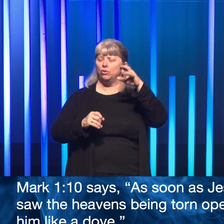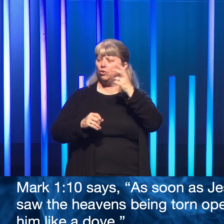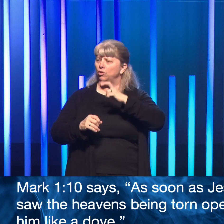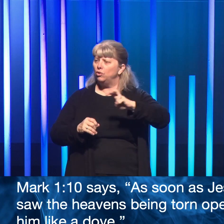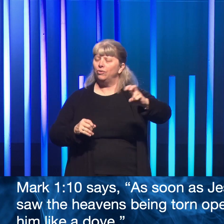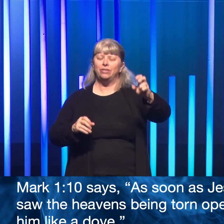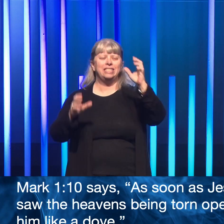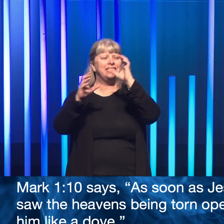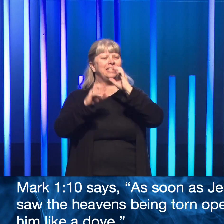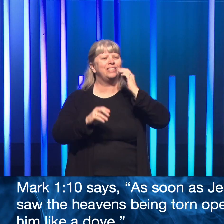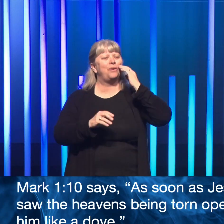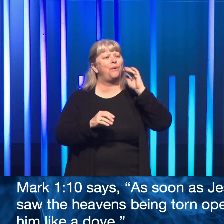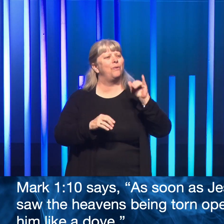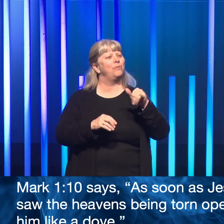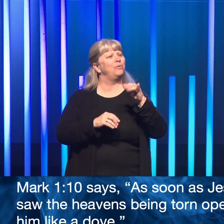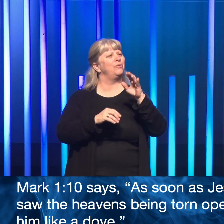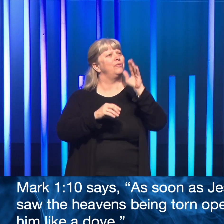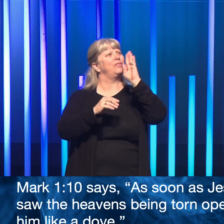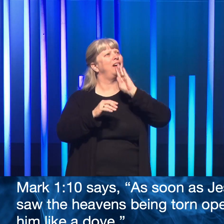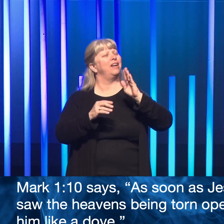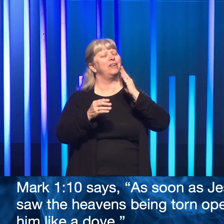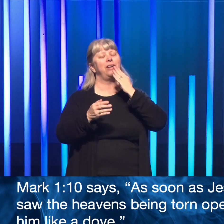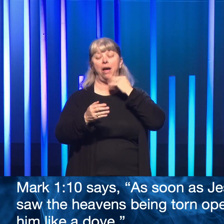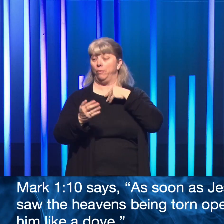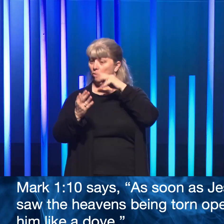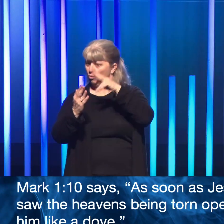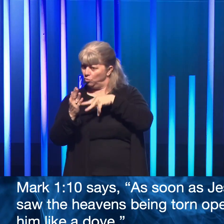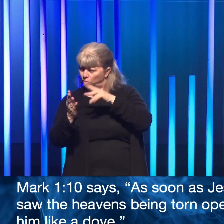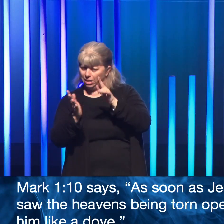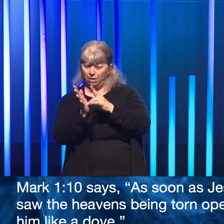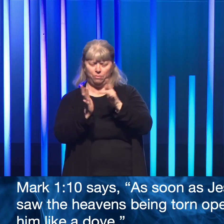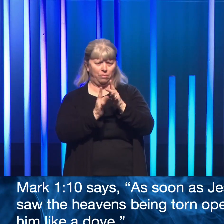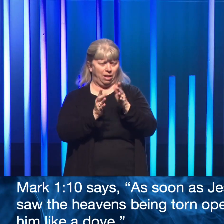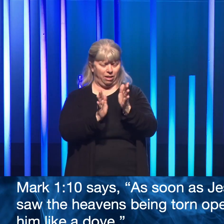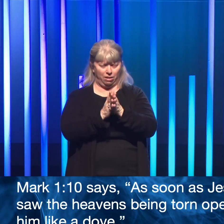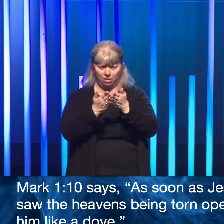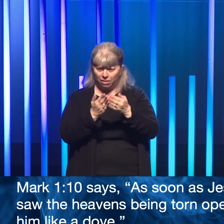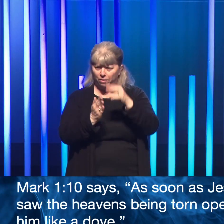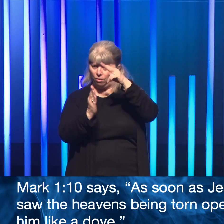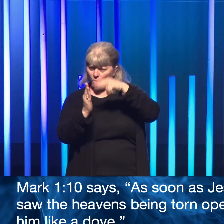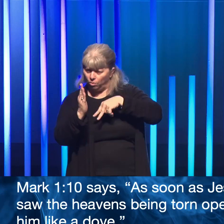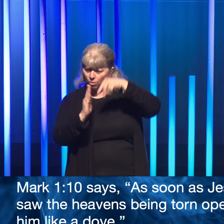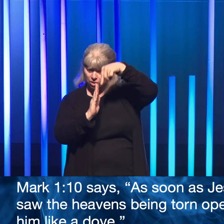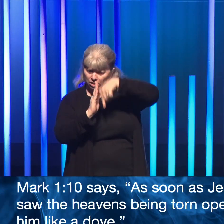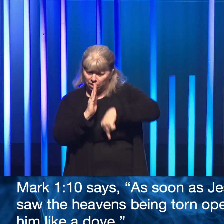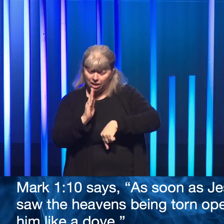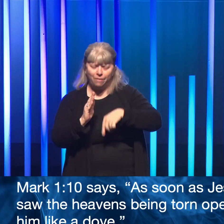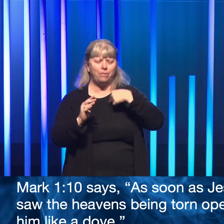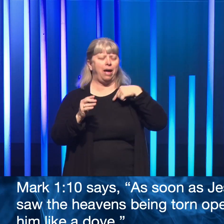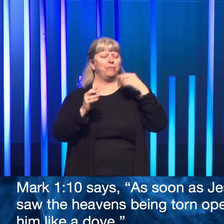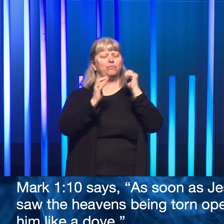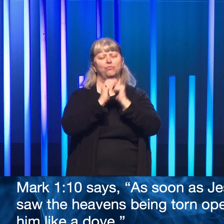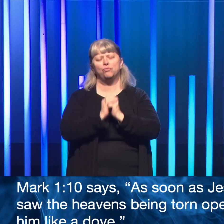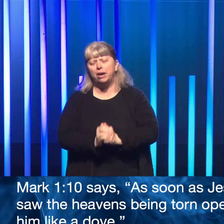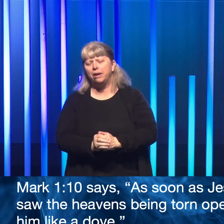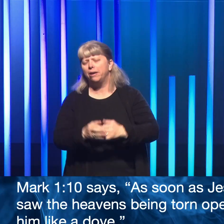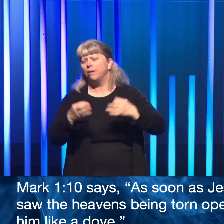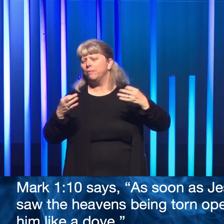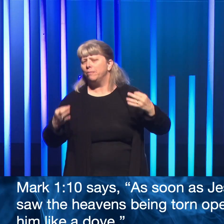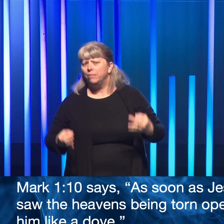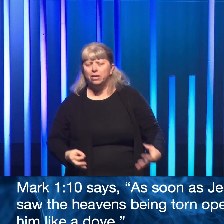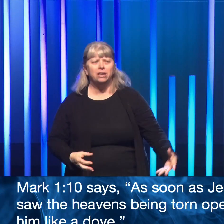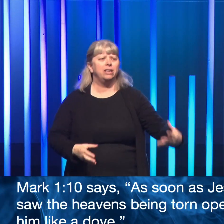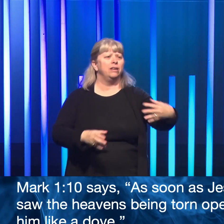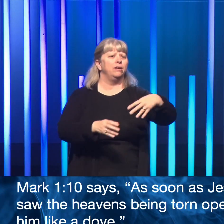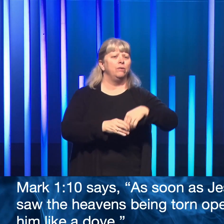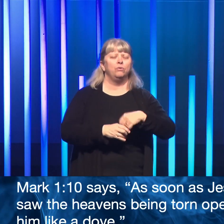God in a new way. I was reading my Bible in depth daily. I was praying, meditating, participating